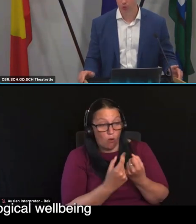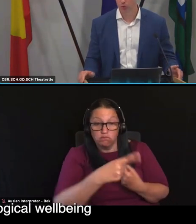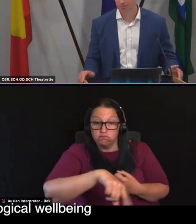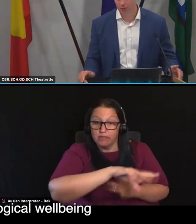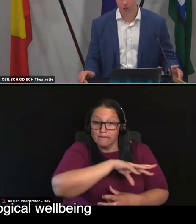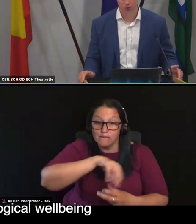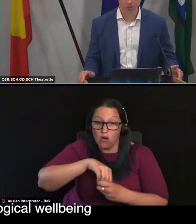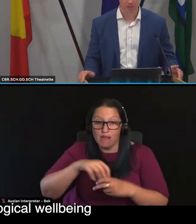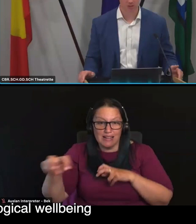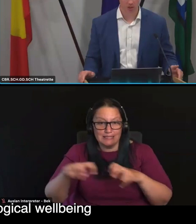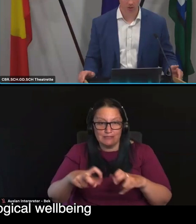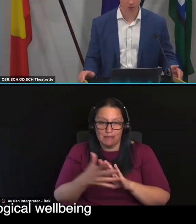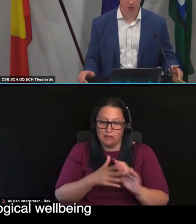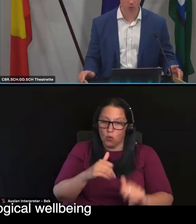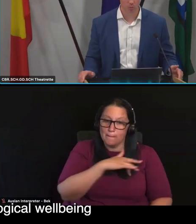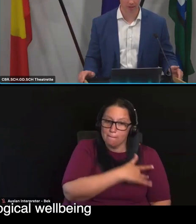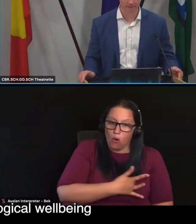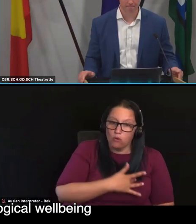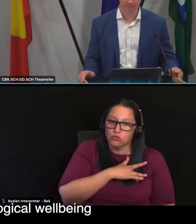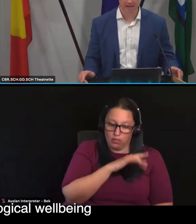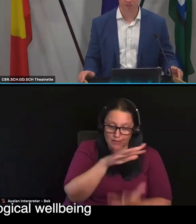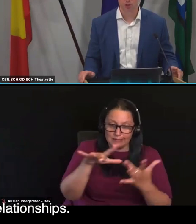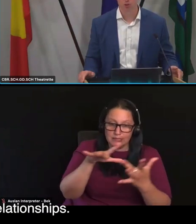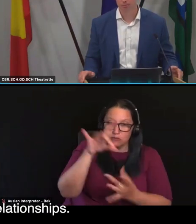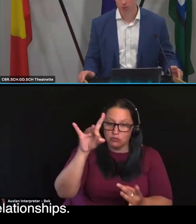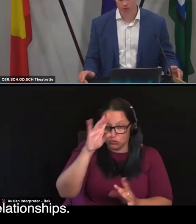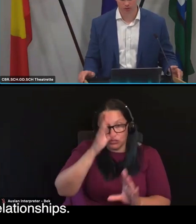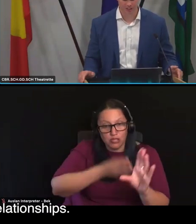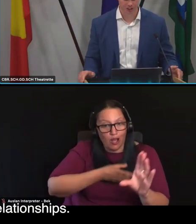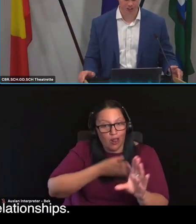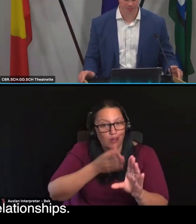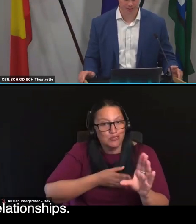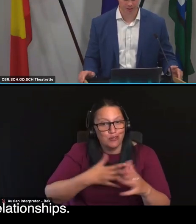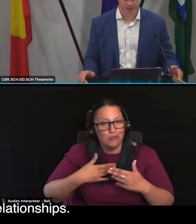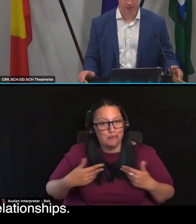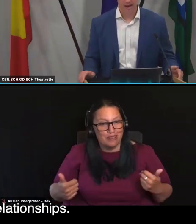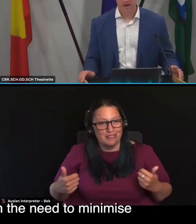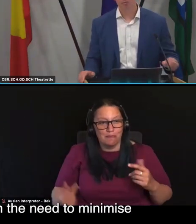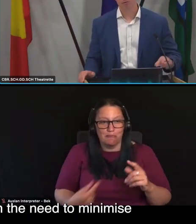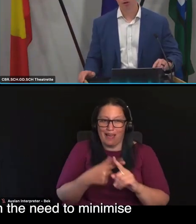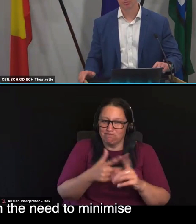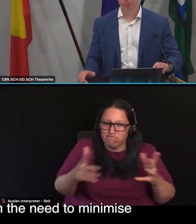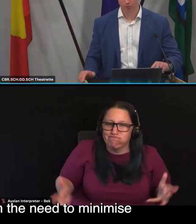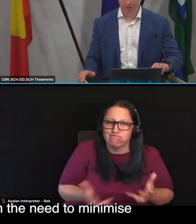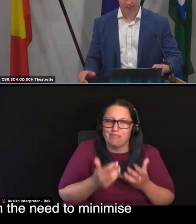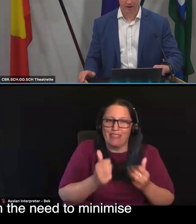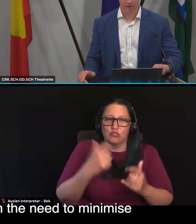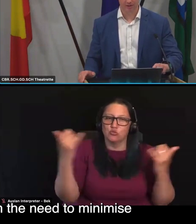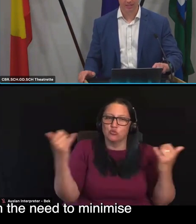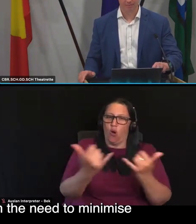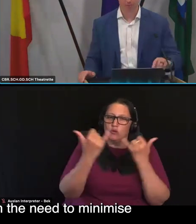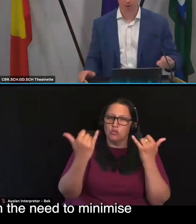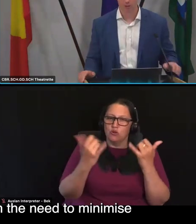their emotional, spiritual and psychological well-being, and have social and personal relationships. However, it provides improved